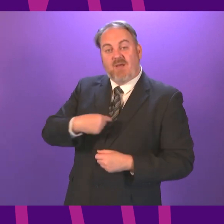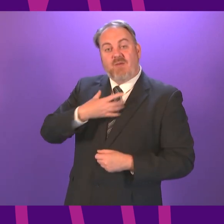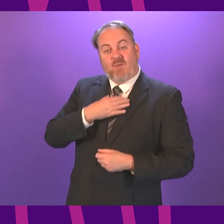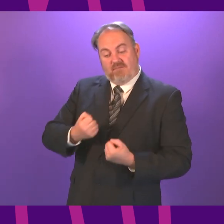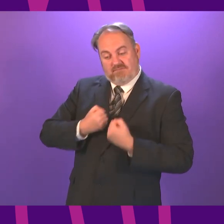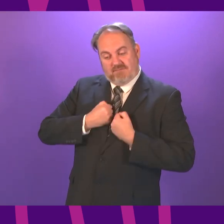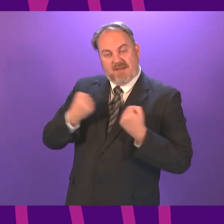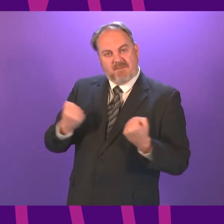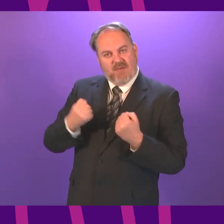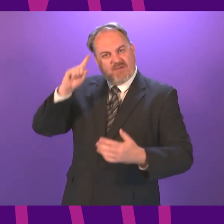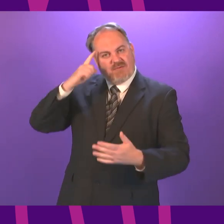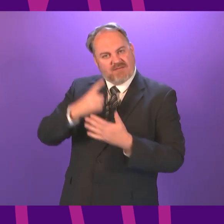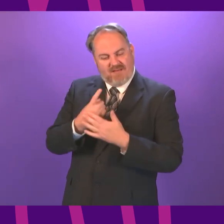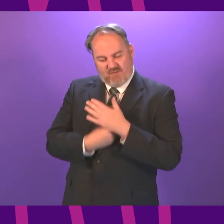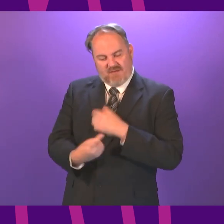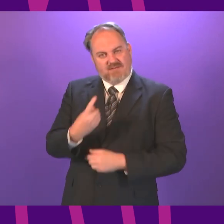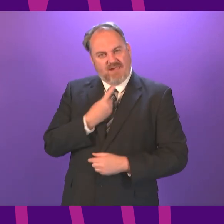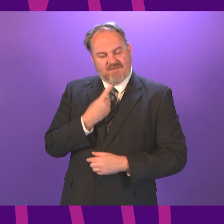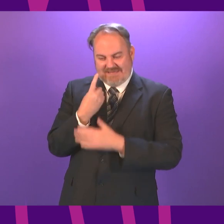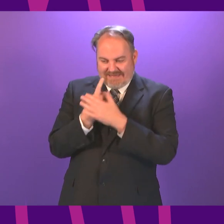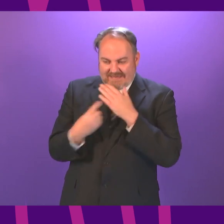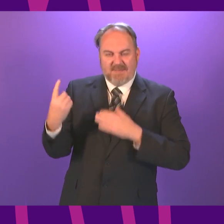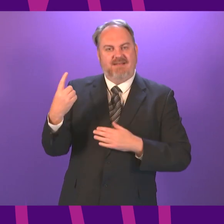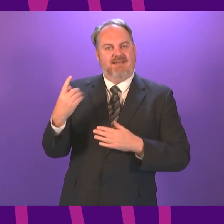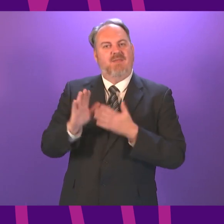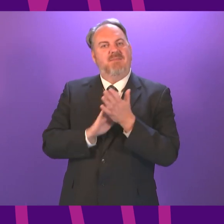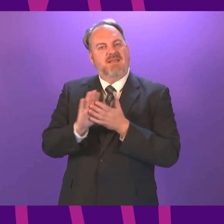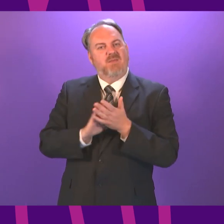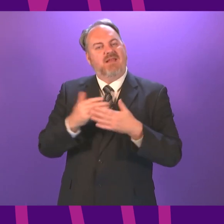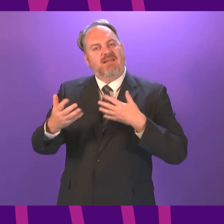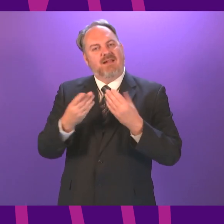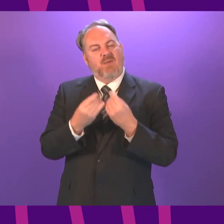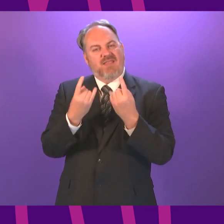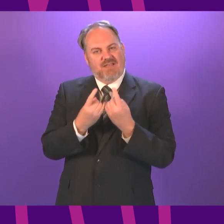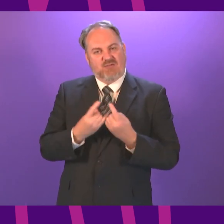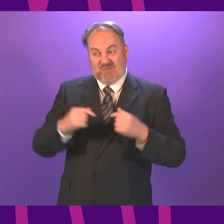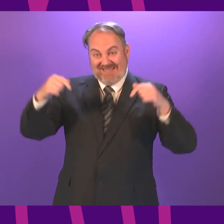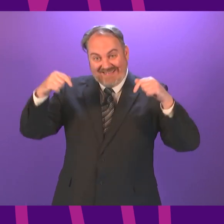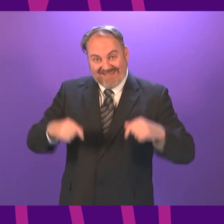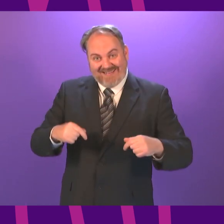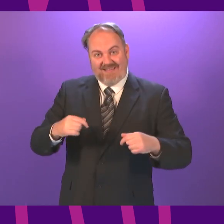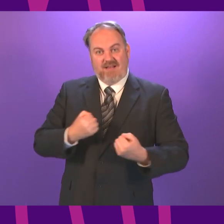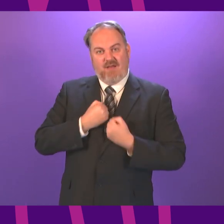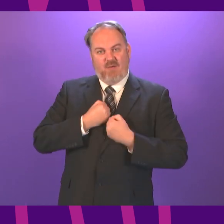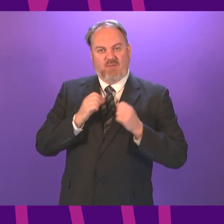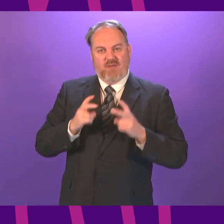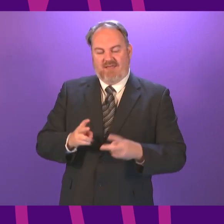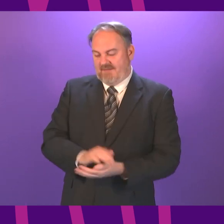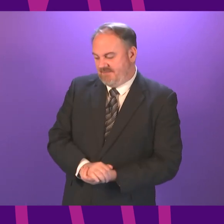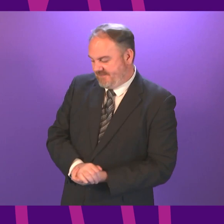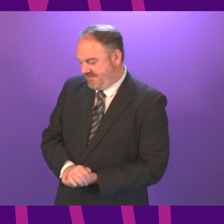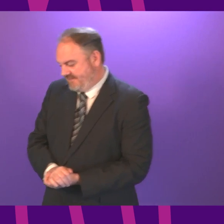over social security here in the Scottish Parliament so that we can tackle these problems in a genuinely joined up and holistic manner